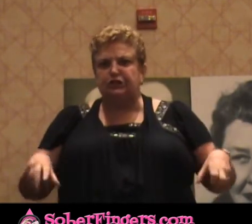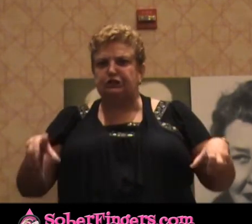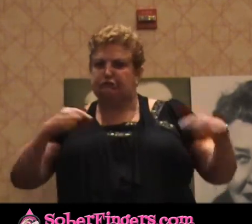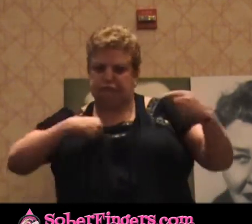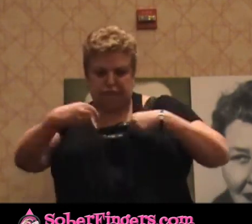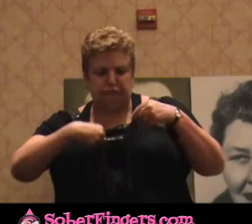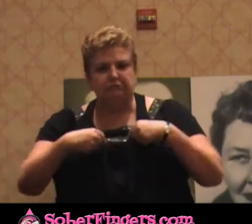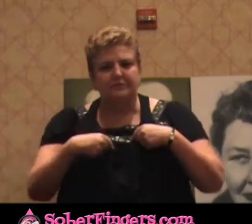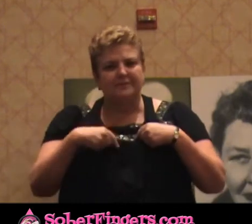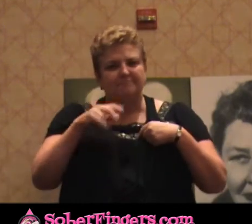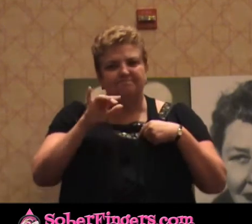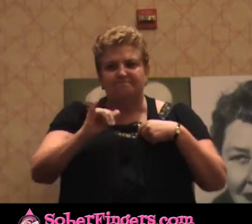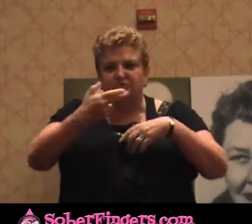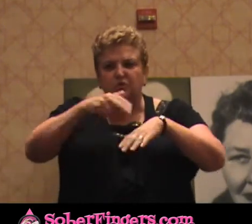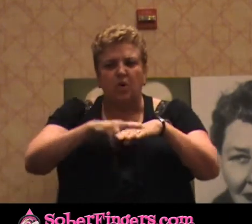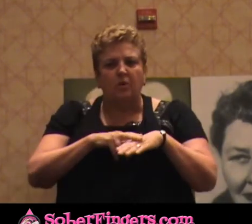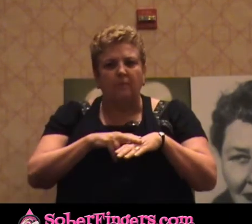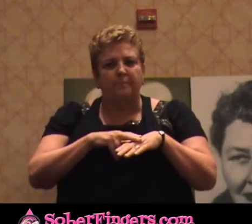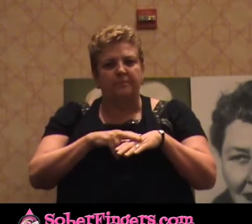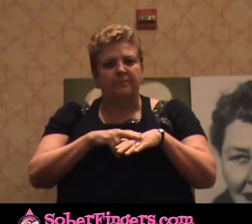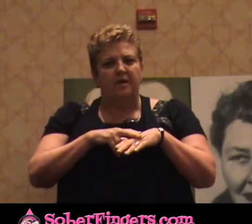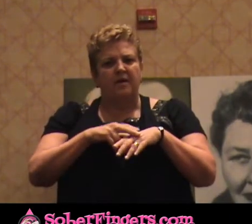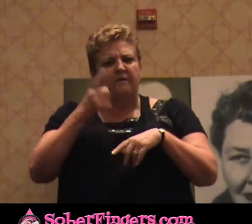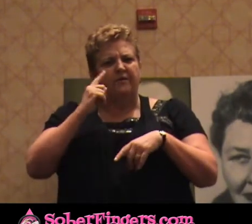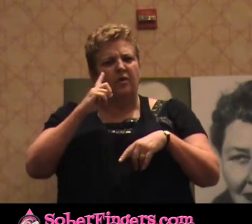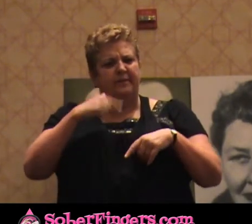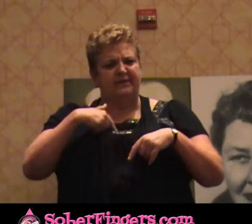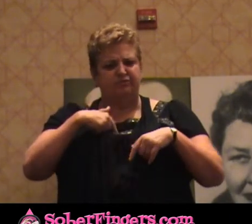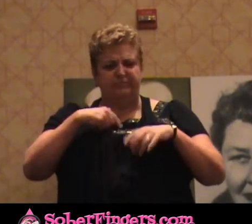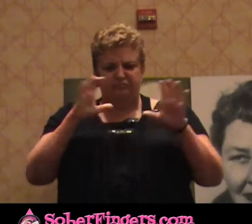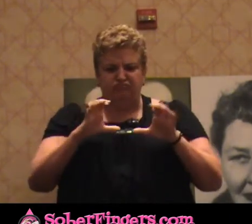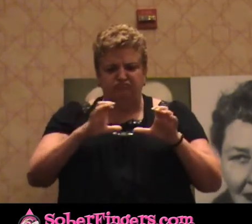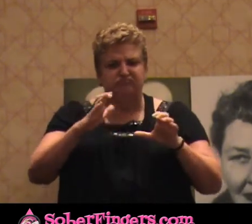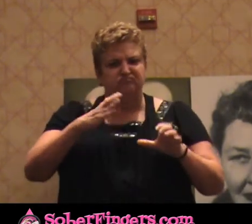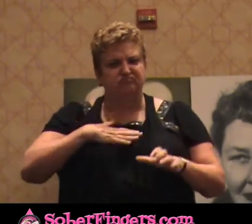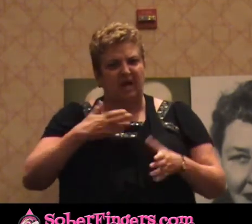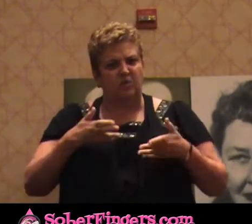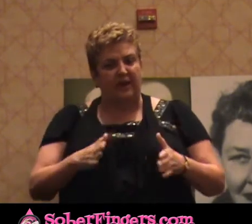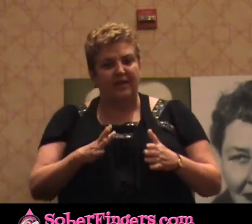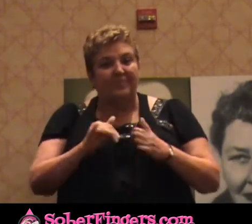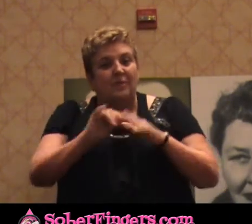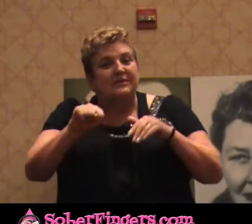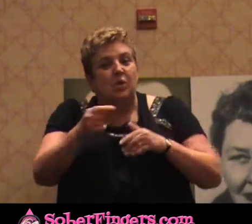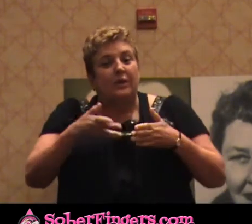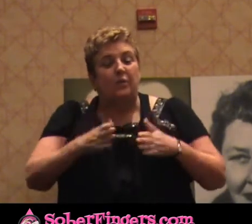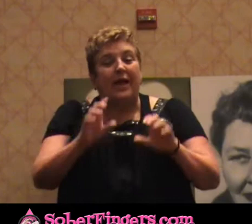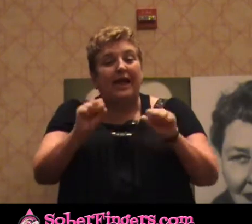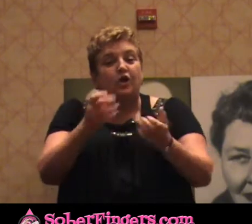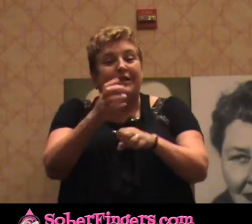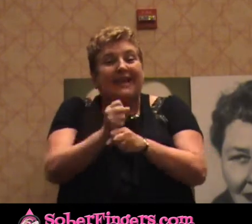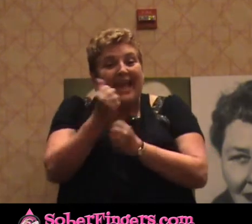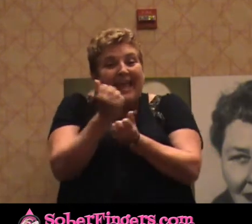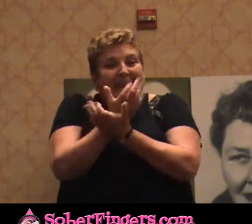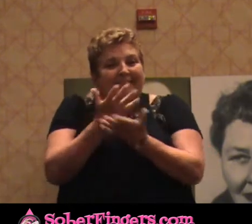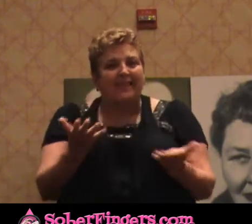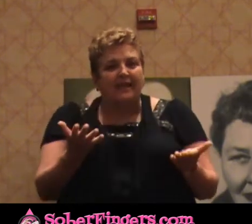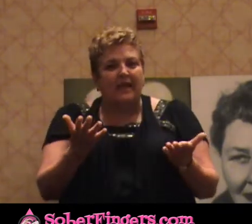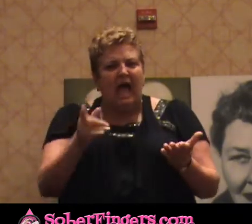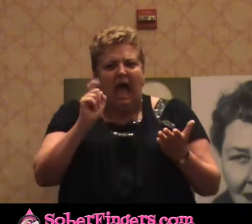To be self-centered and self-seeking, that's the only way I would get anything. I had to be manipulative. I learned